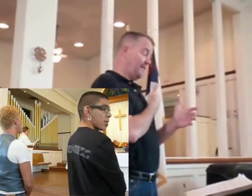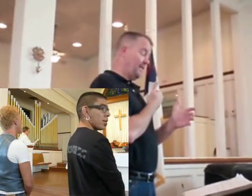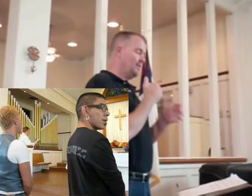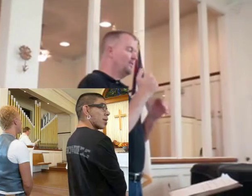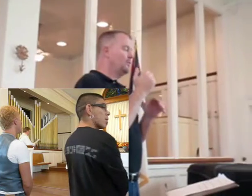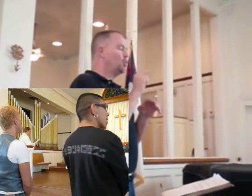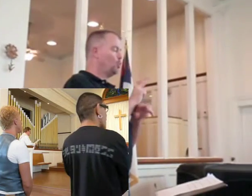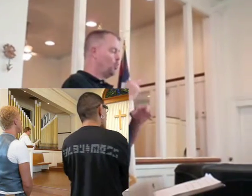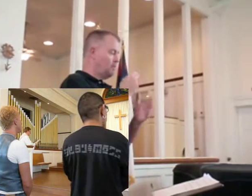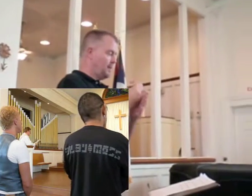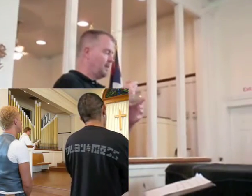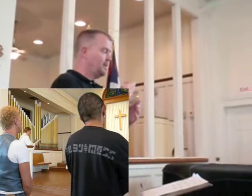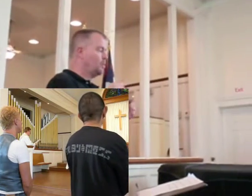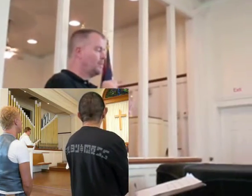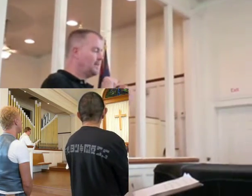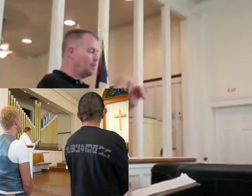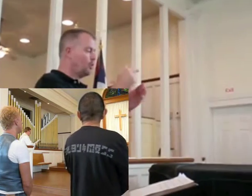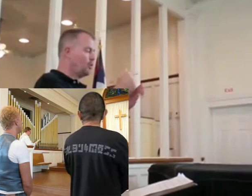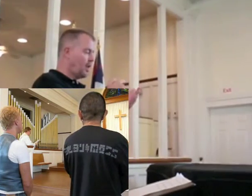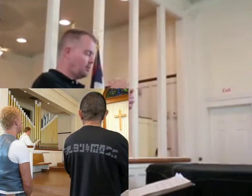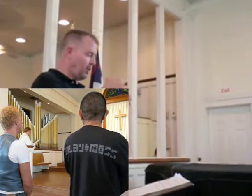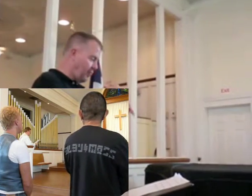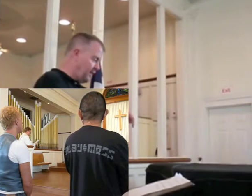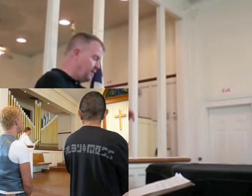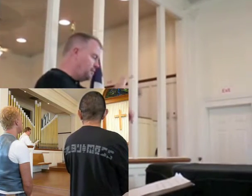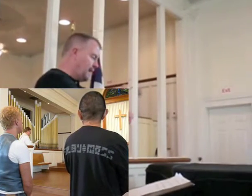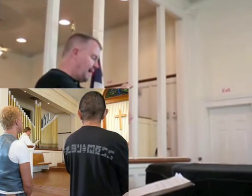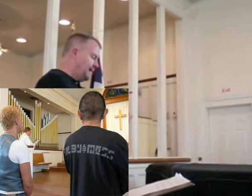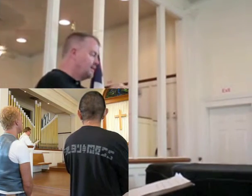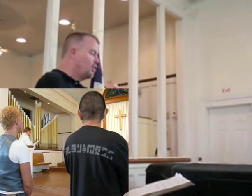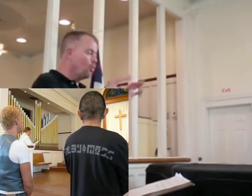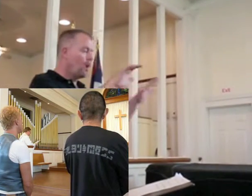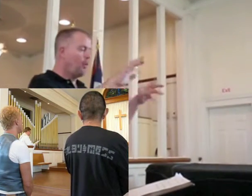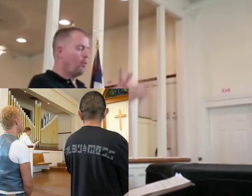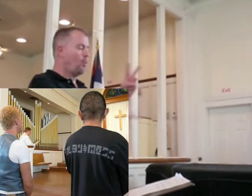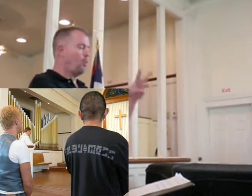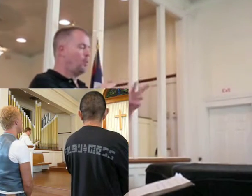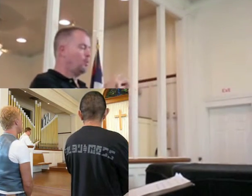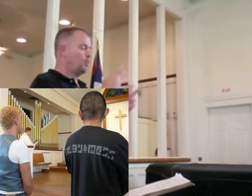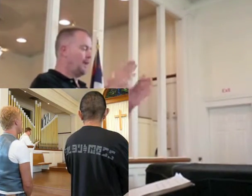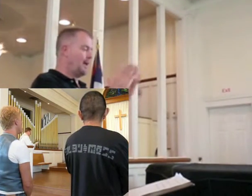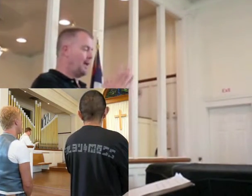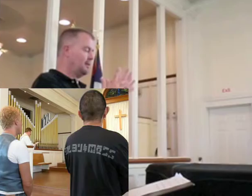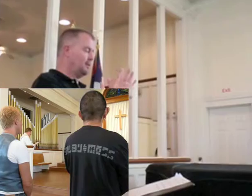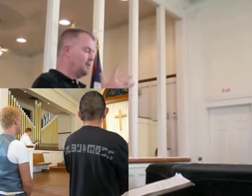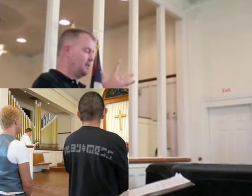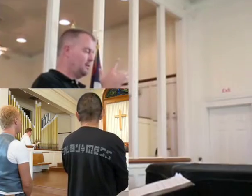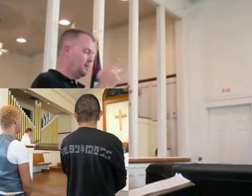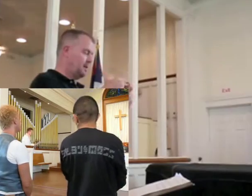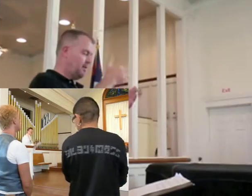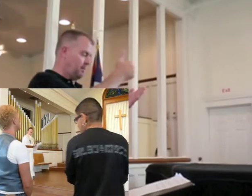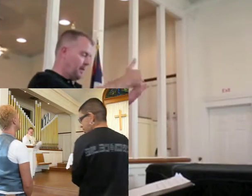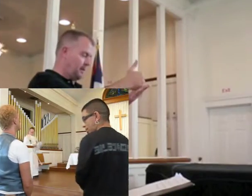good news of your gospel in this place and throughout the world. We ask this in the name of Jesus. Amen.